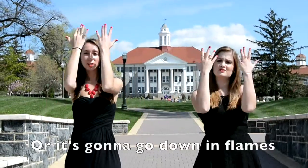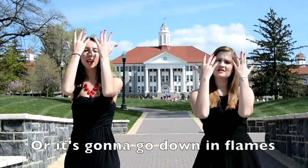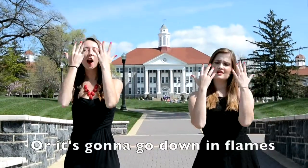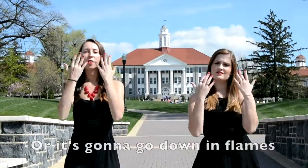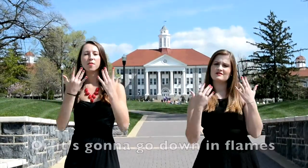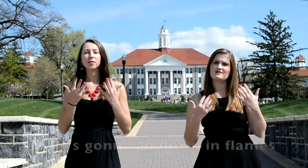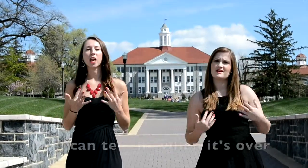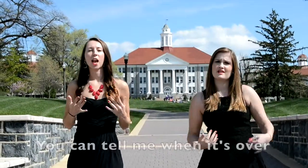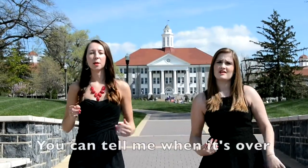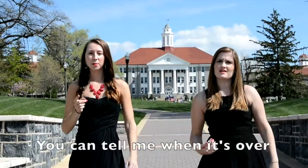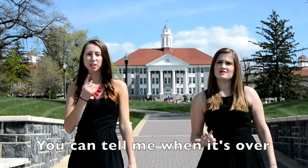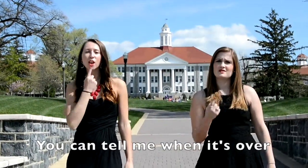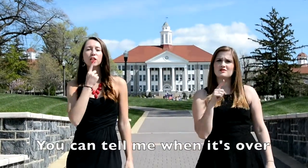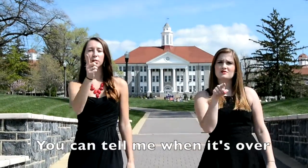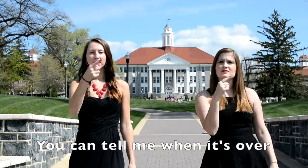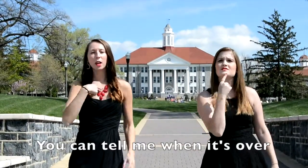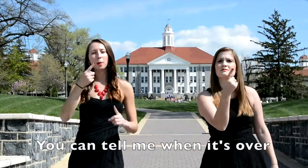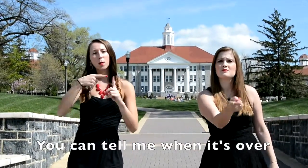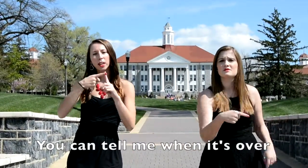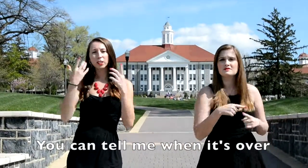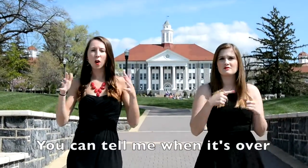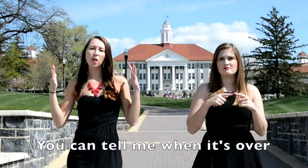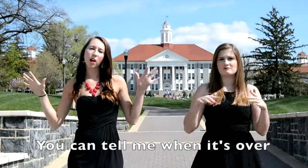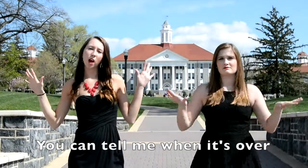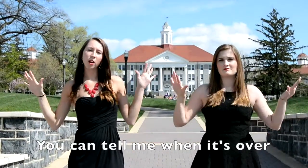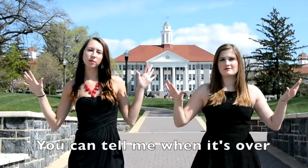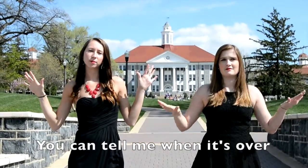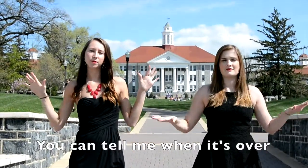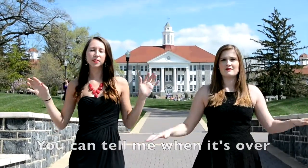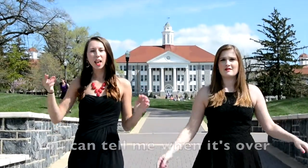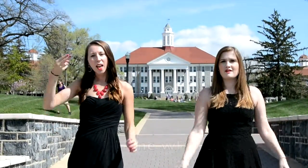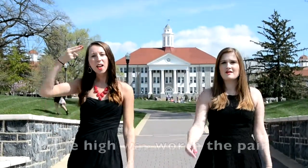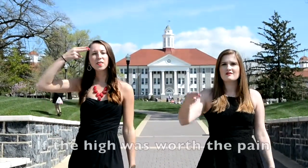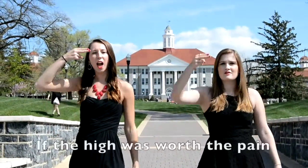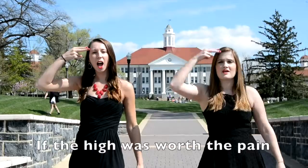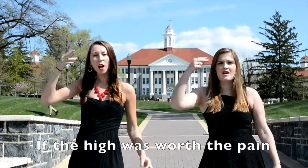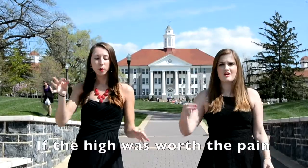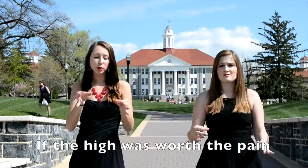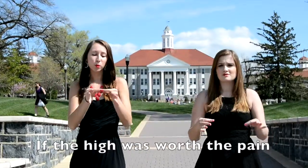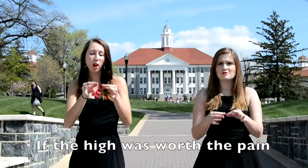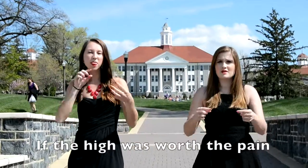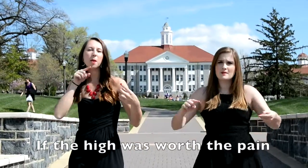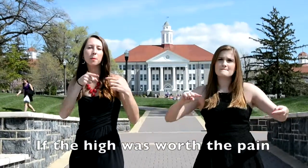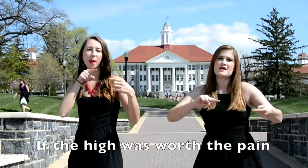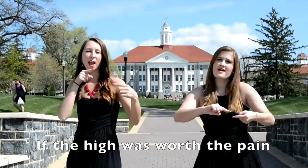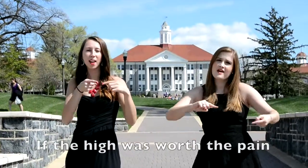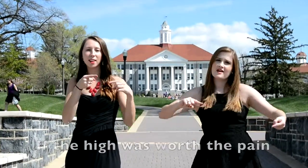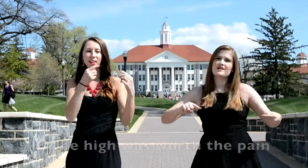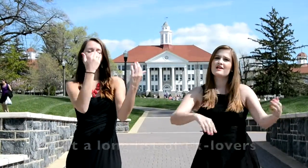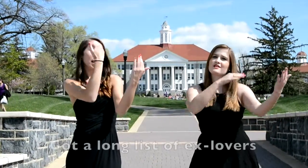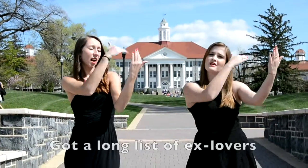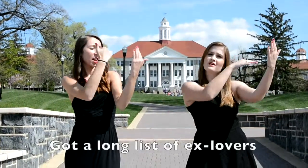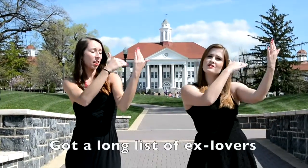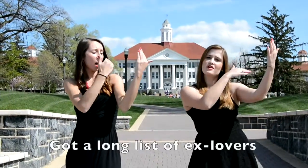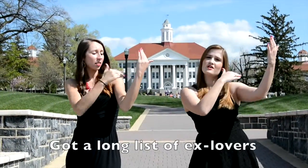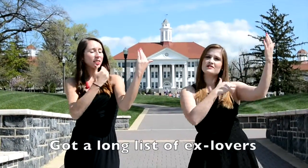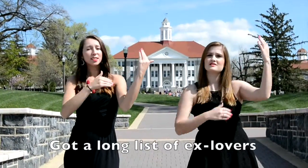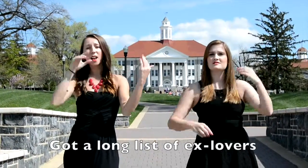down in flames You can tell me when it's over, if the high was worth the pain Got a long list